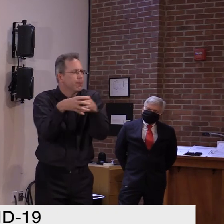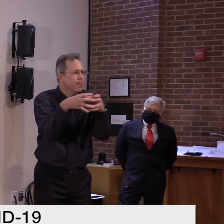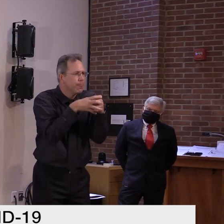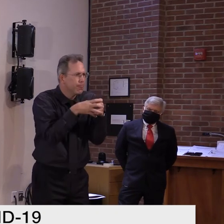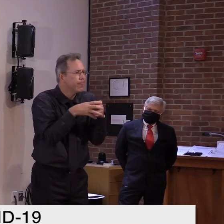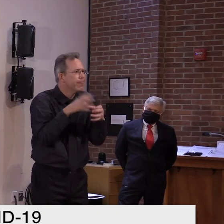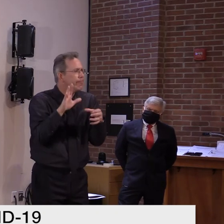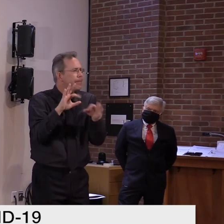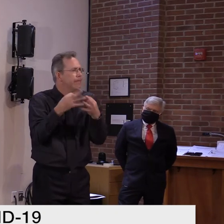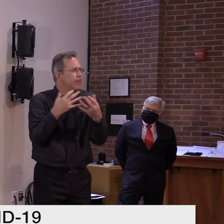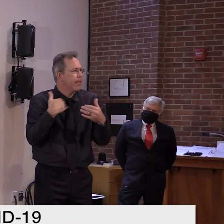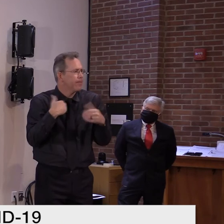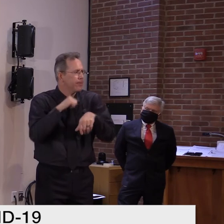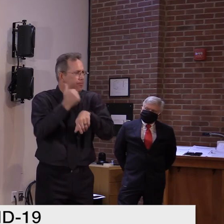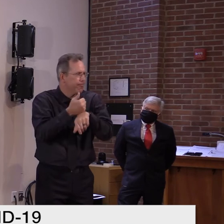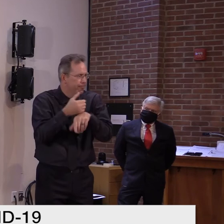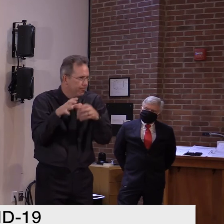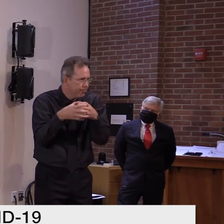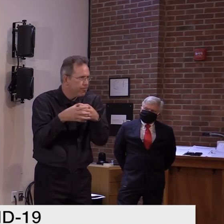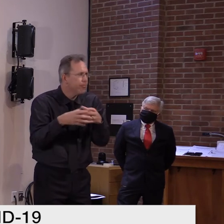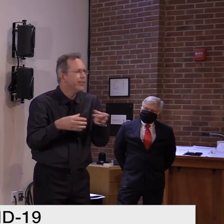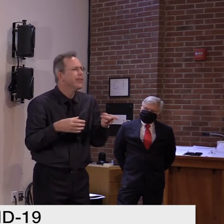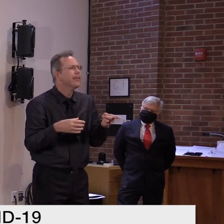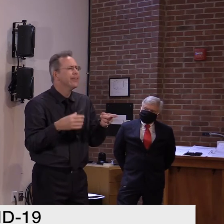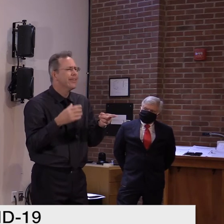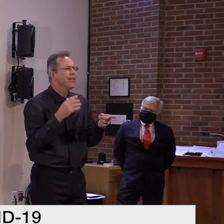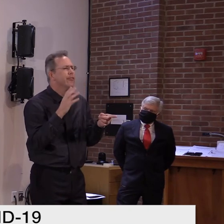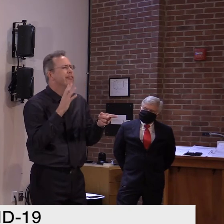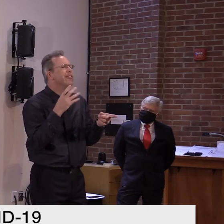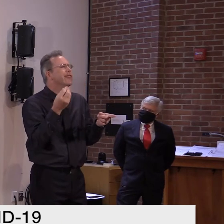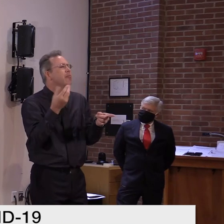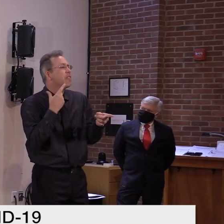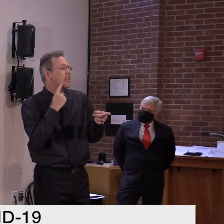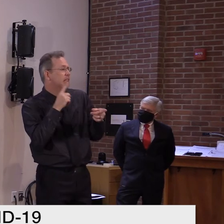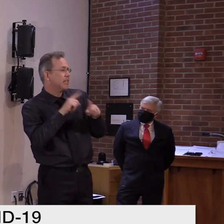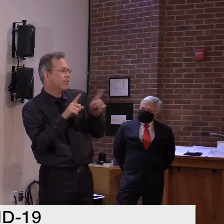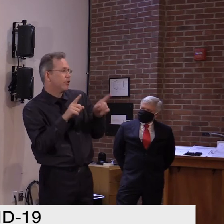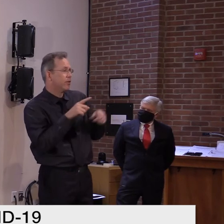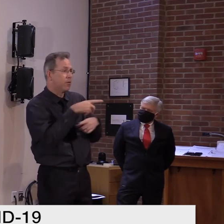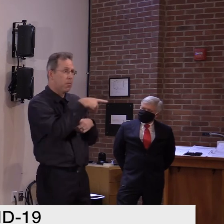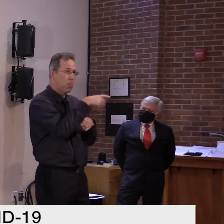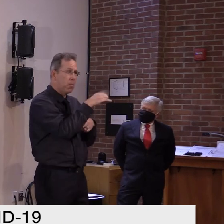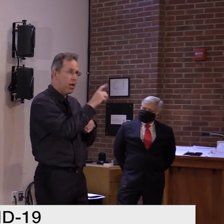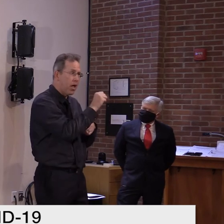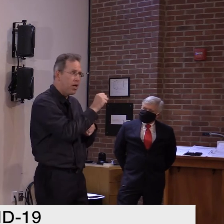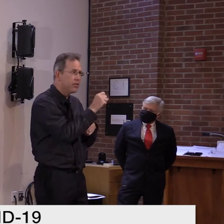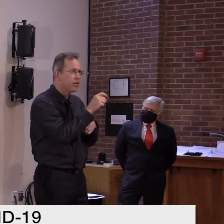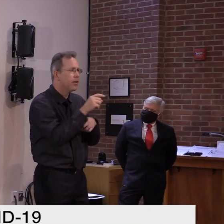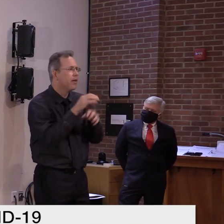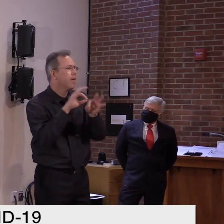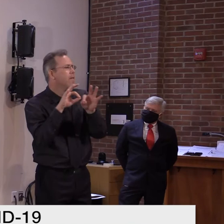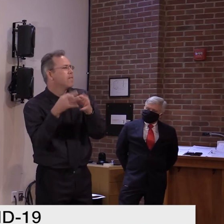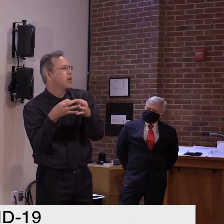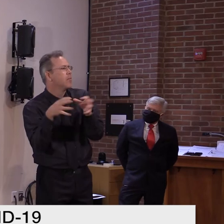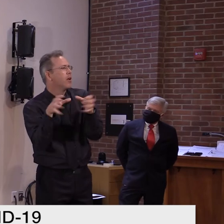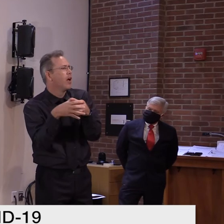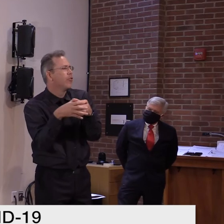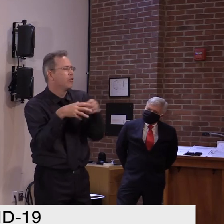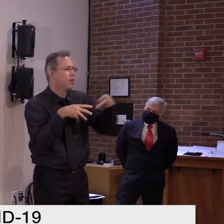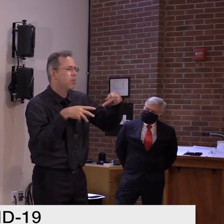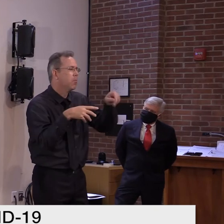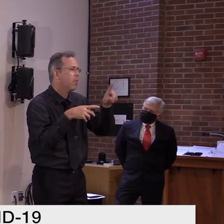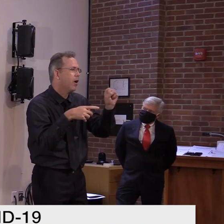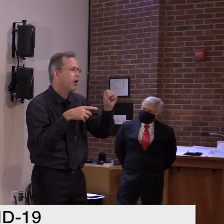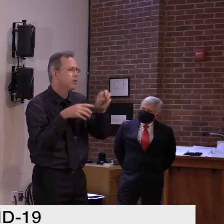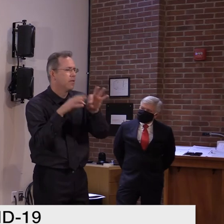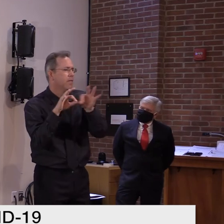between a pod and a household and why, like, if, you know, these families have created a pod, do they now have to break up that pod because they